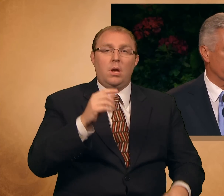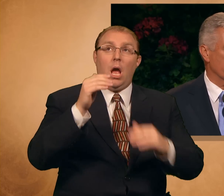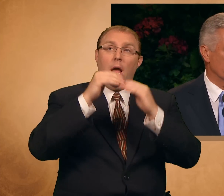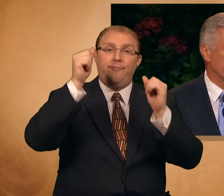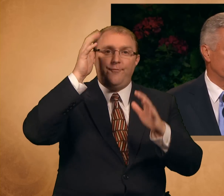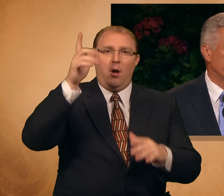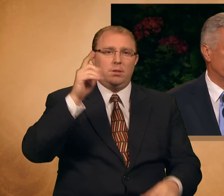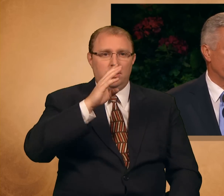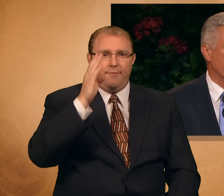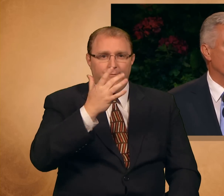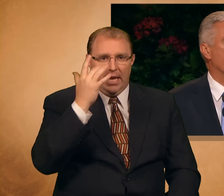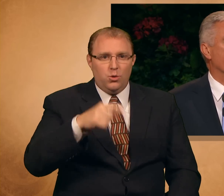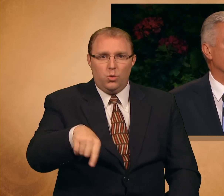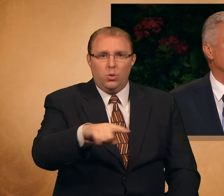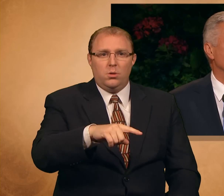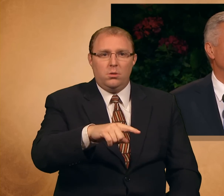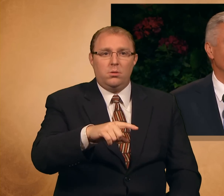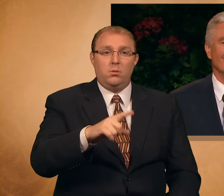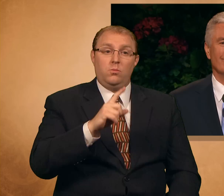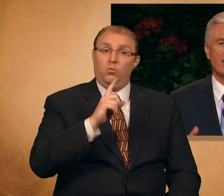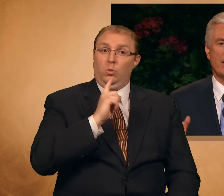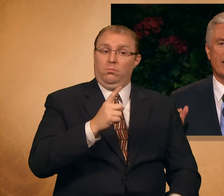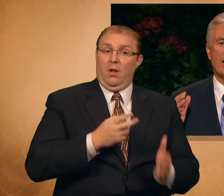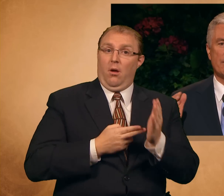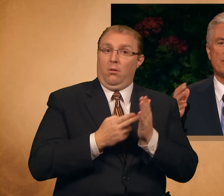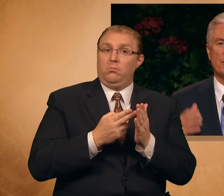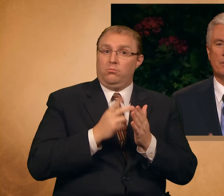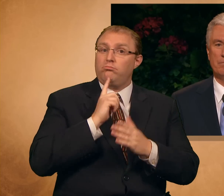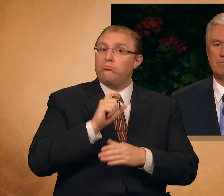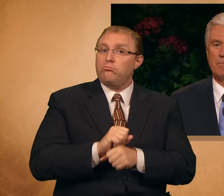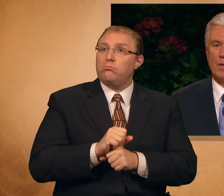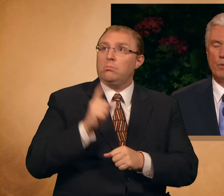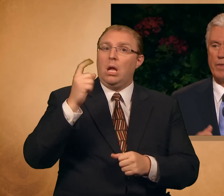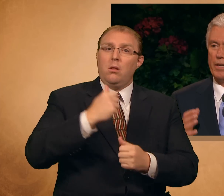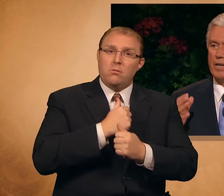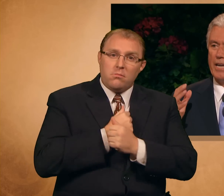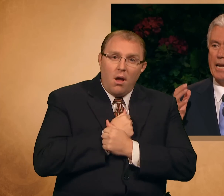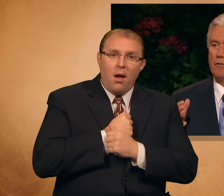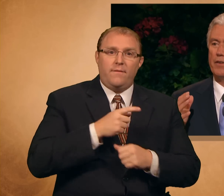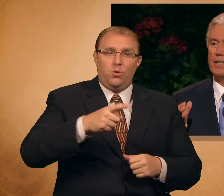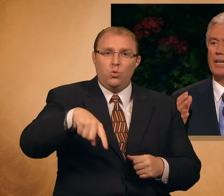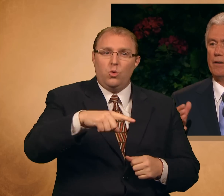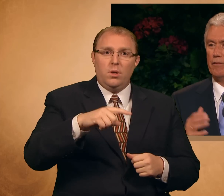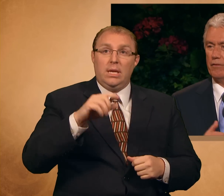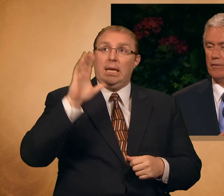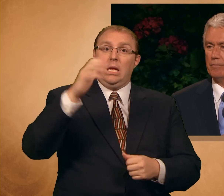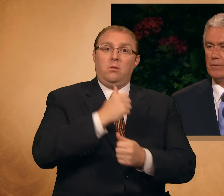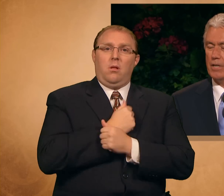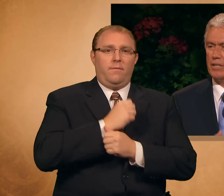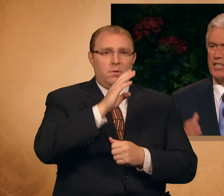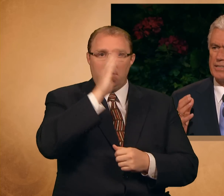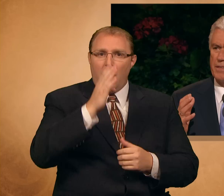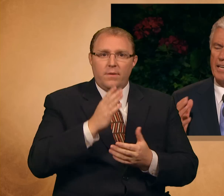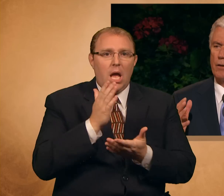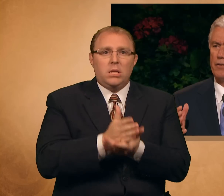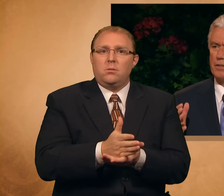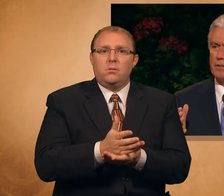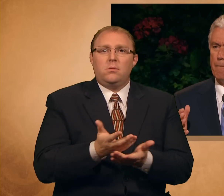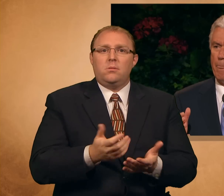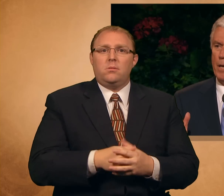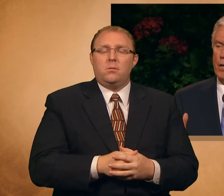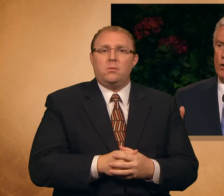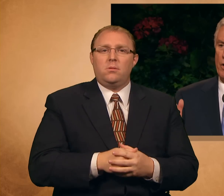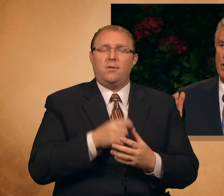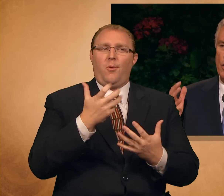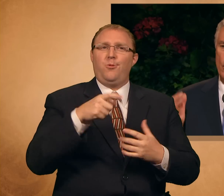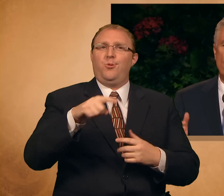forgotten you. In fact, He loves you with an infinite love. Just think of it.